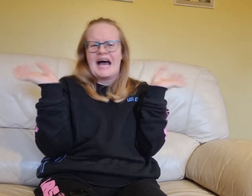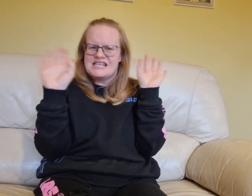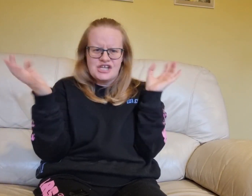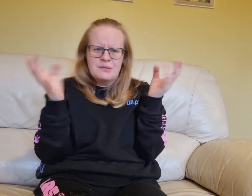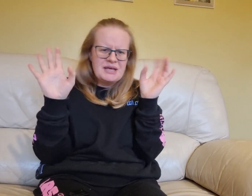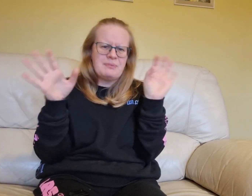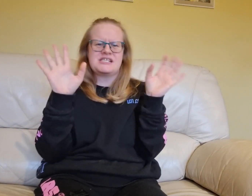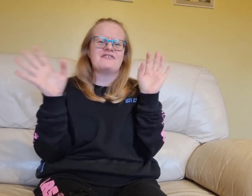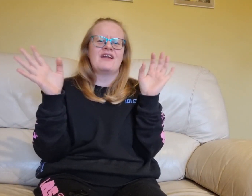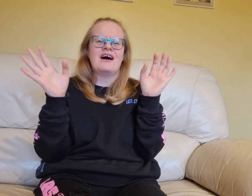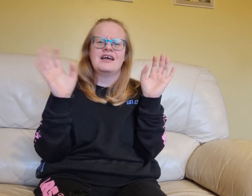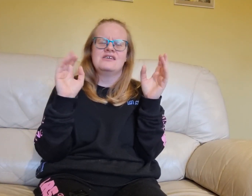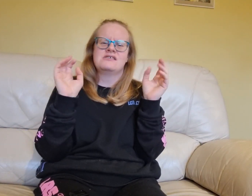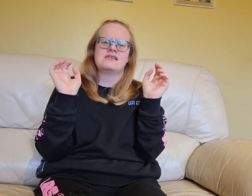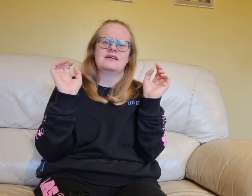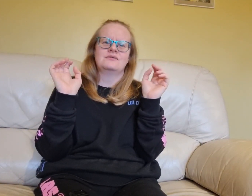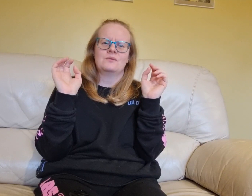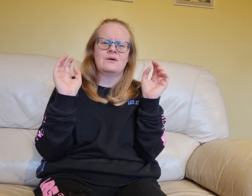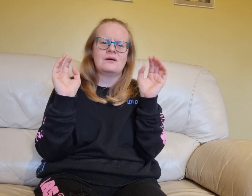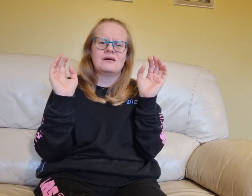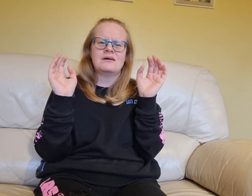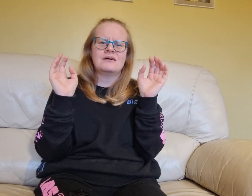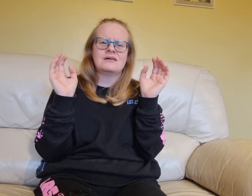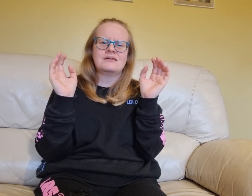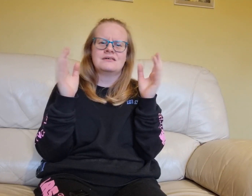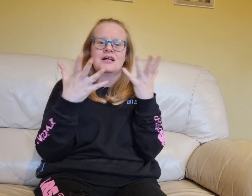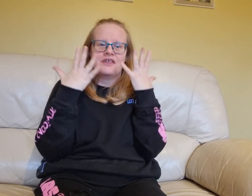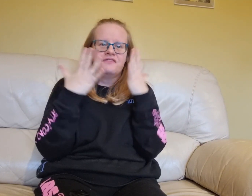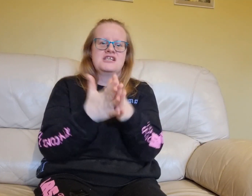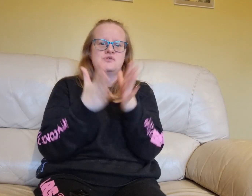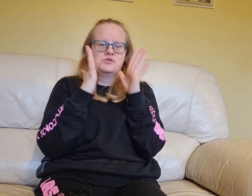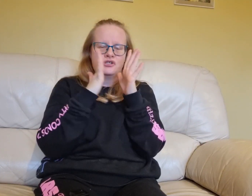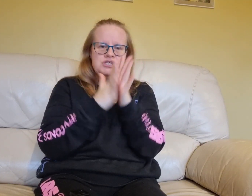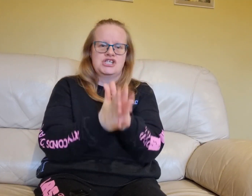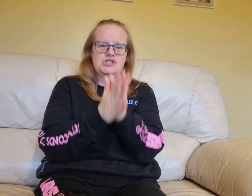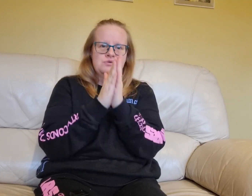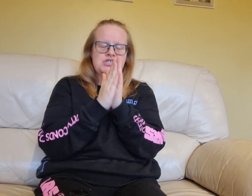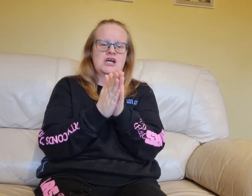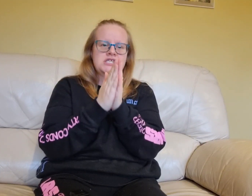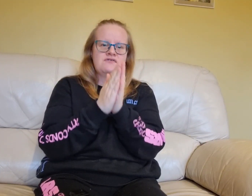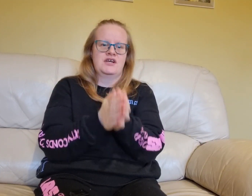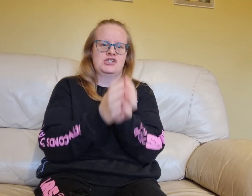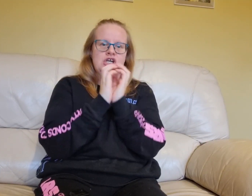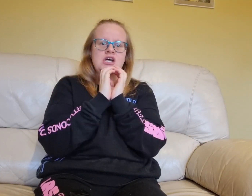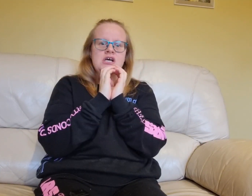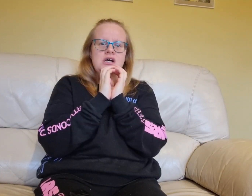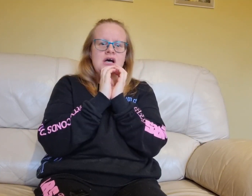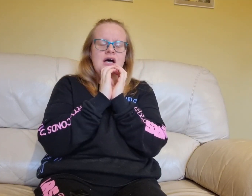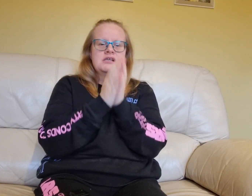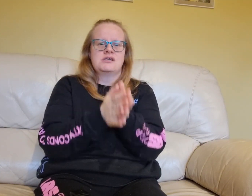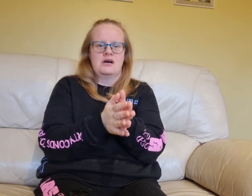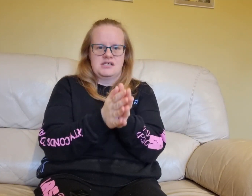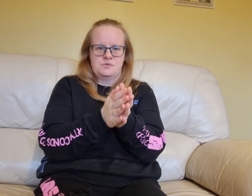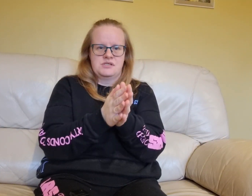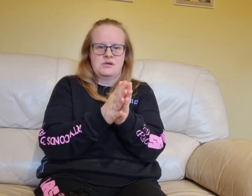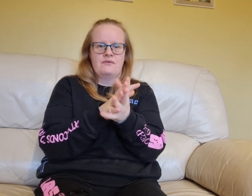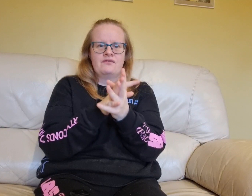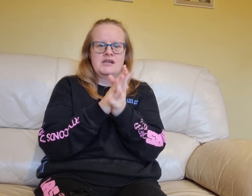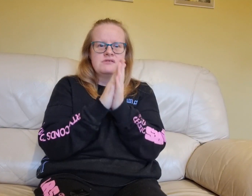and it's going to be a butterfly, and you're just like, what? Oh, this was traditional science fiction, and the TARDIS was so afraid it